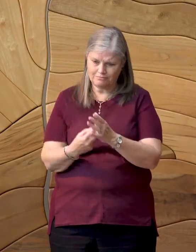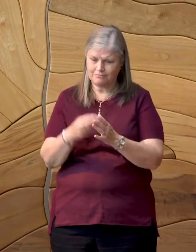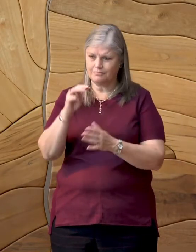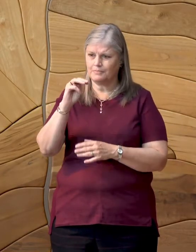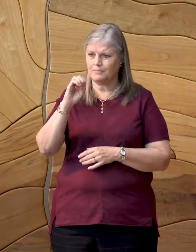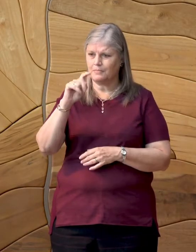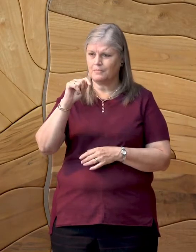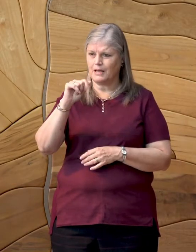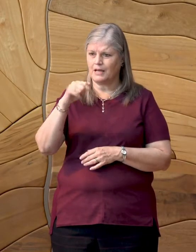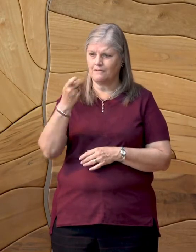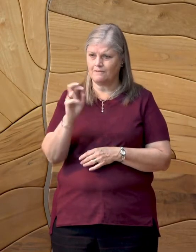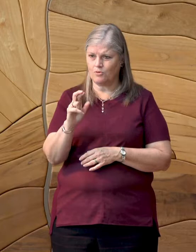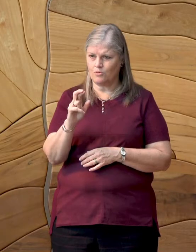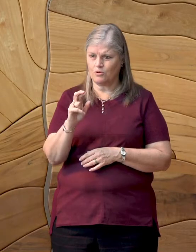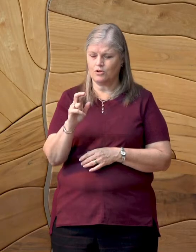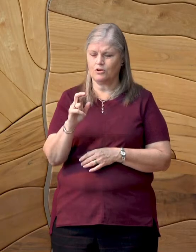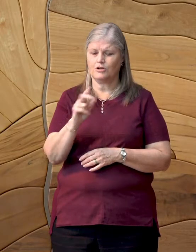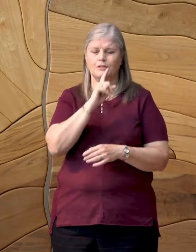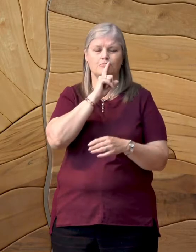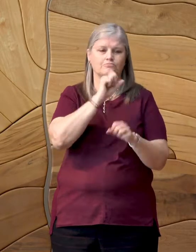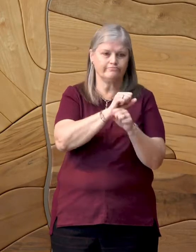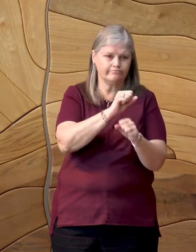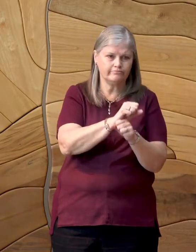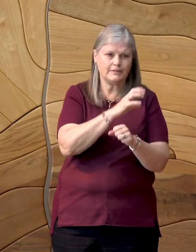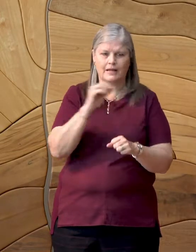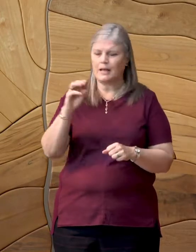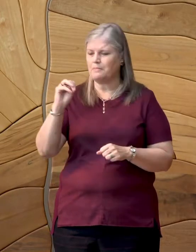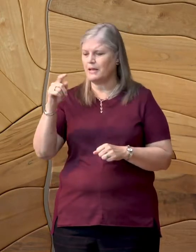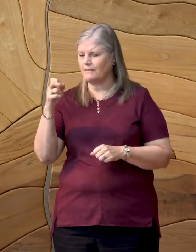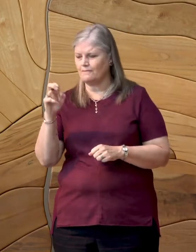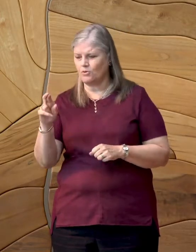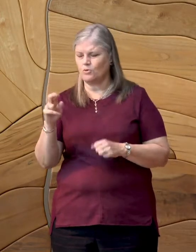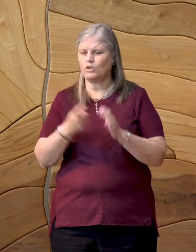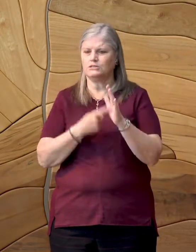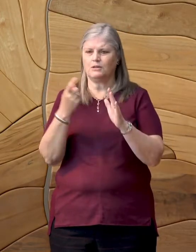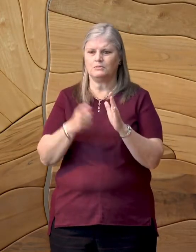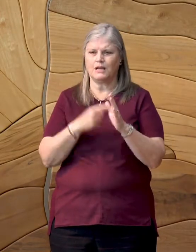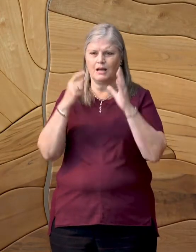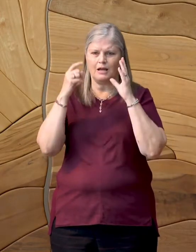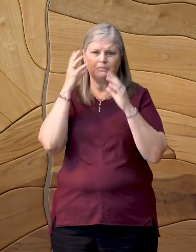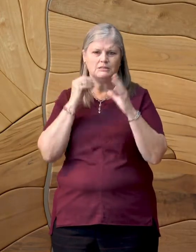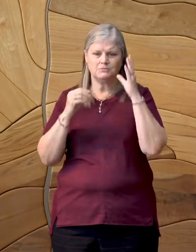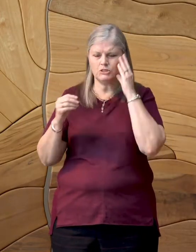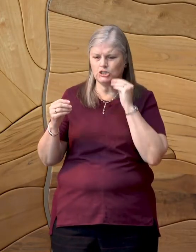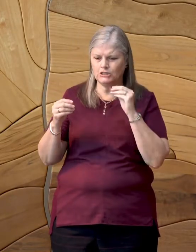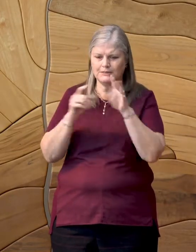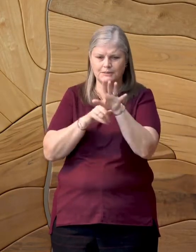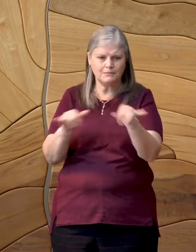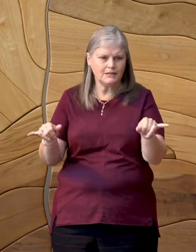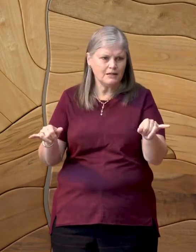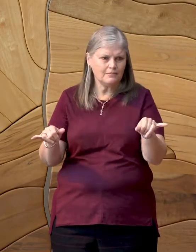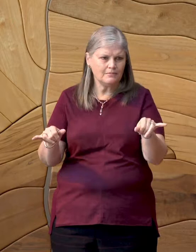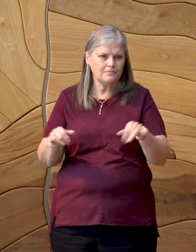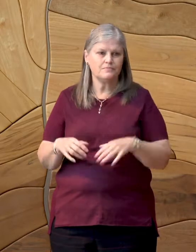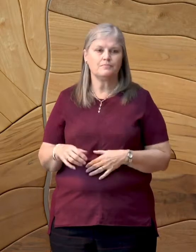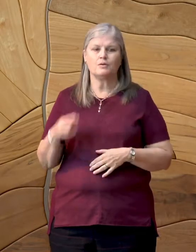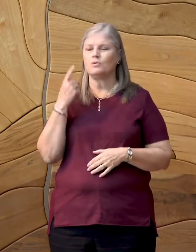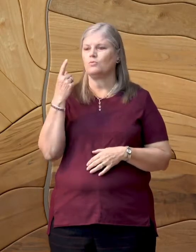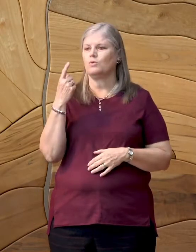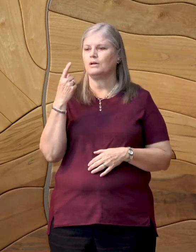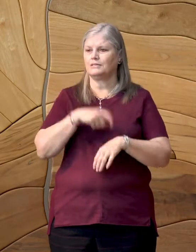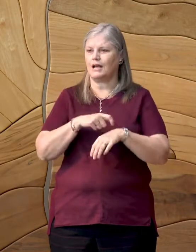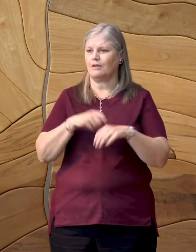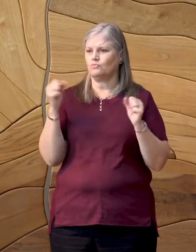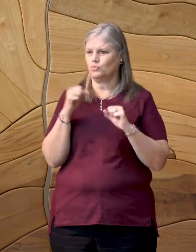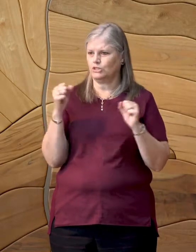metaphor, the literal and the metaphorical are sometimes experienced almost simultaneously. I was driving one